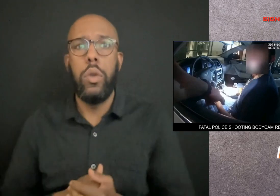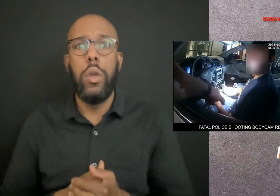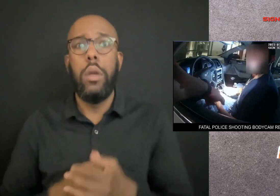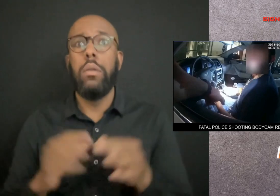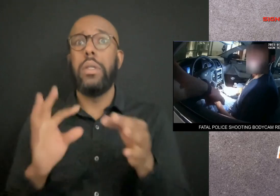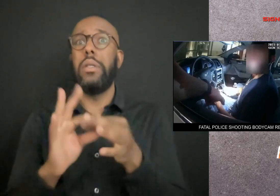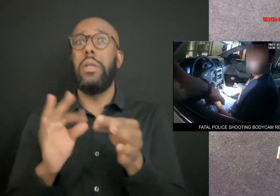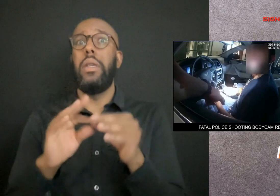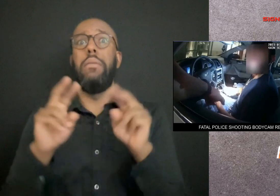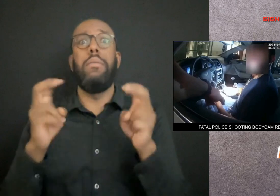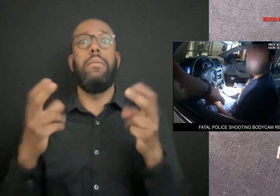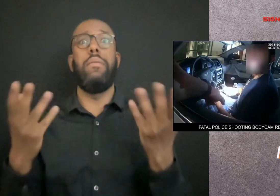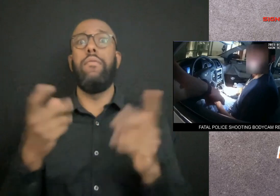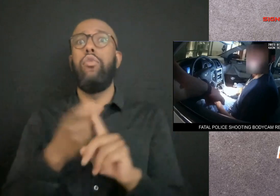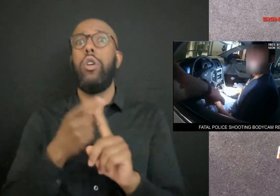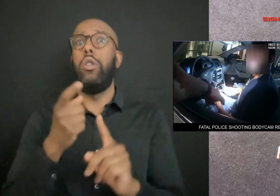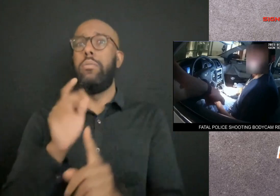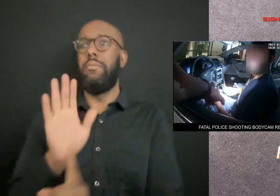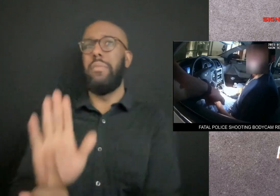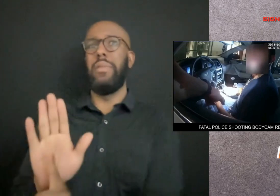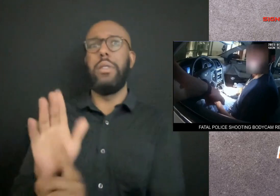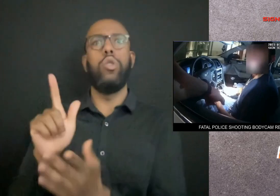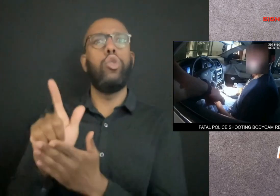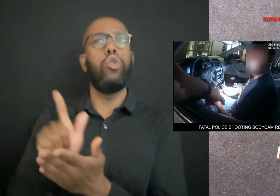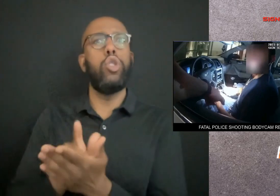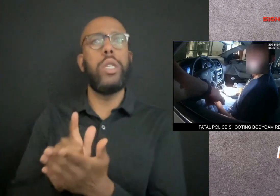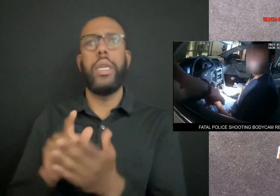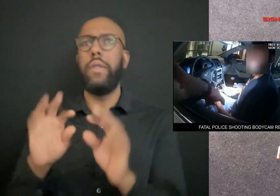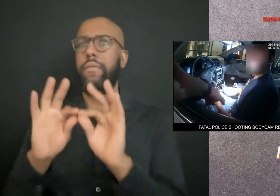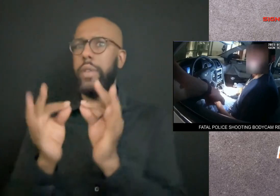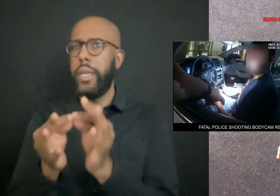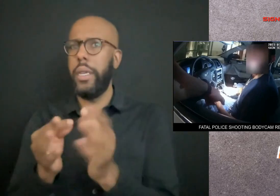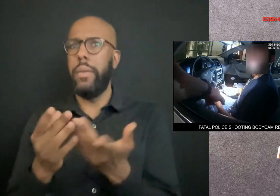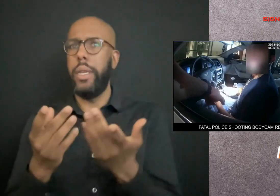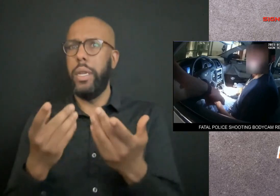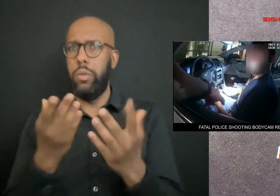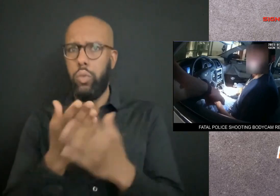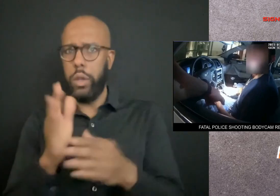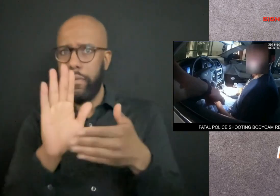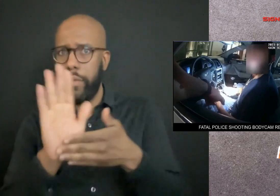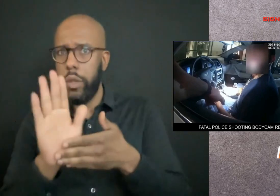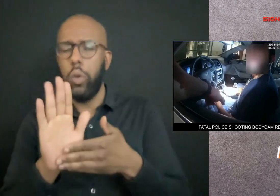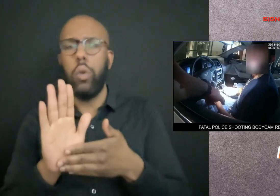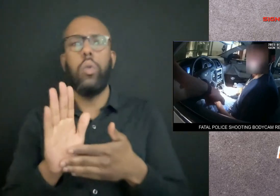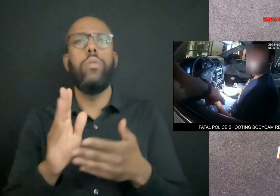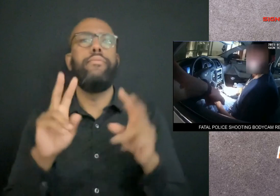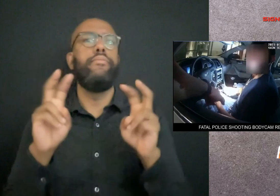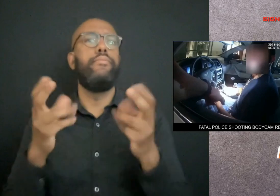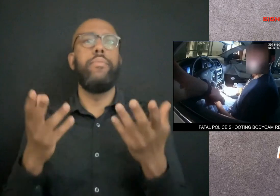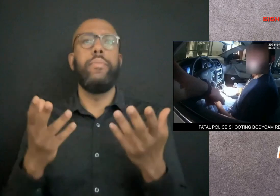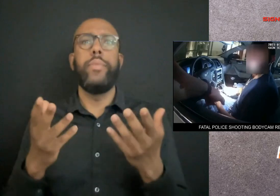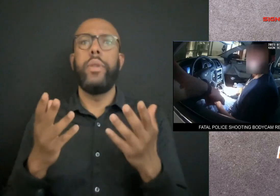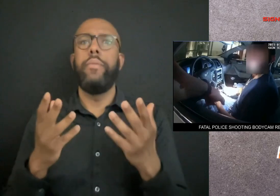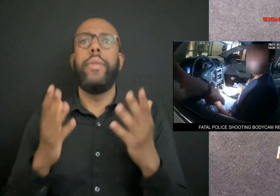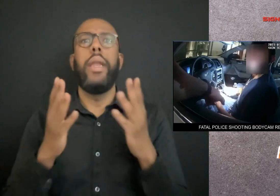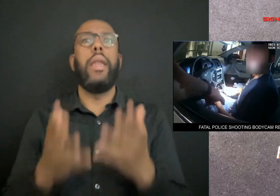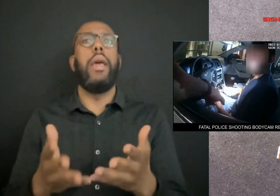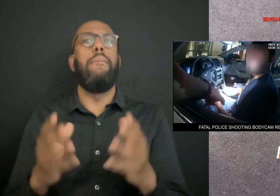In a statement, an attorney for the Diaz family says the video, quote, left more questions than answers.